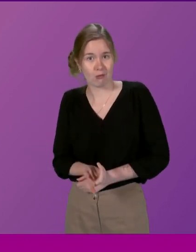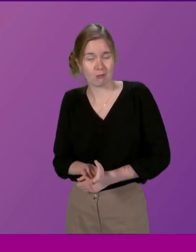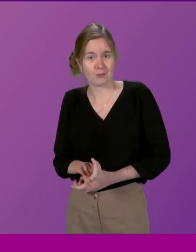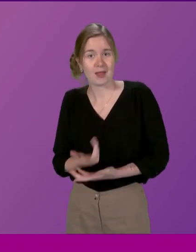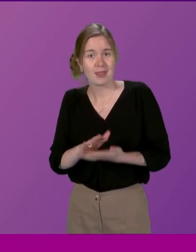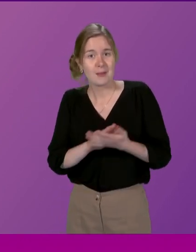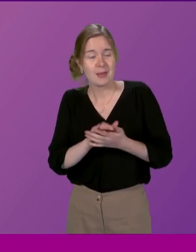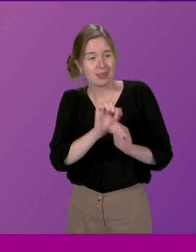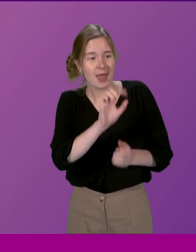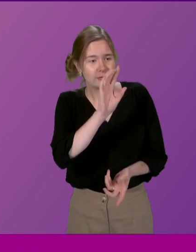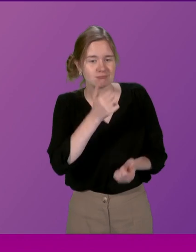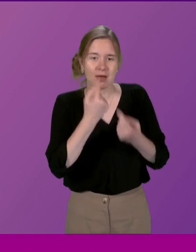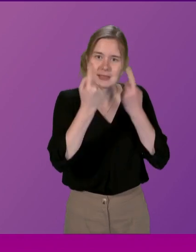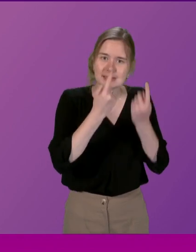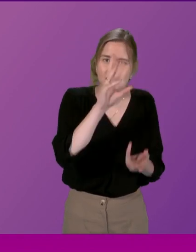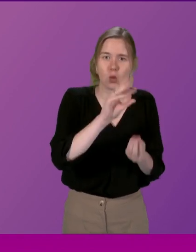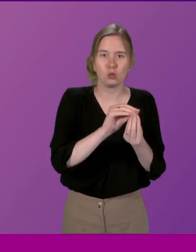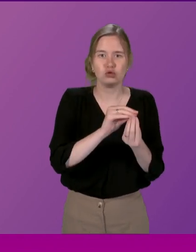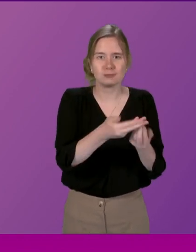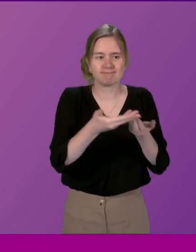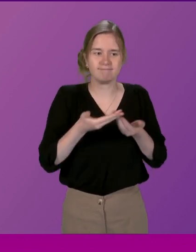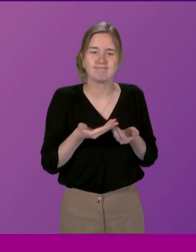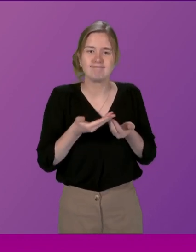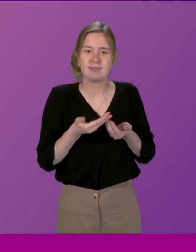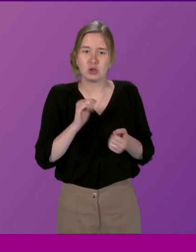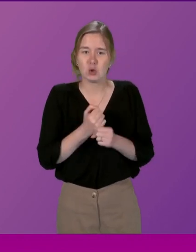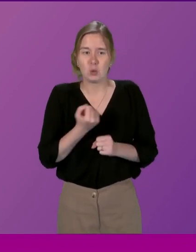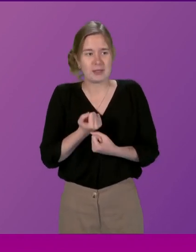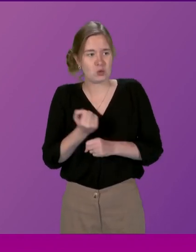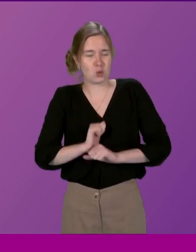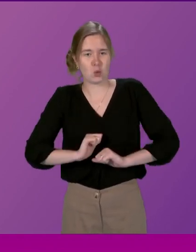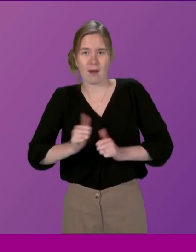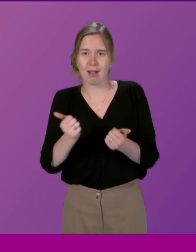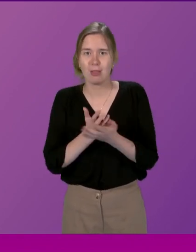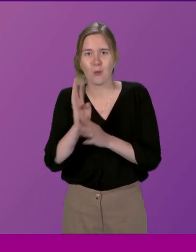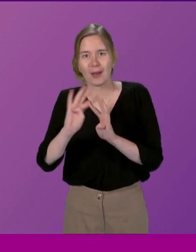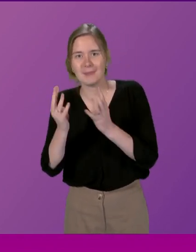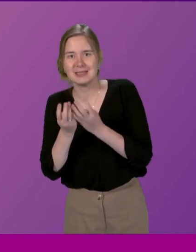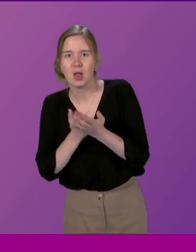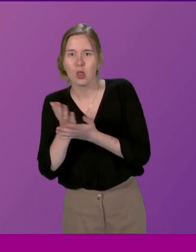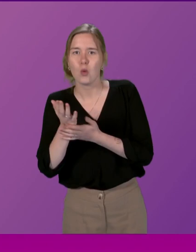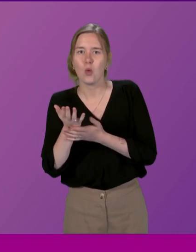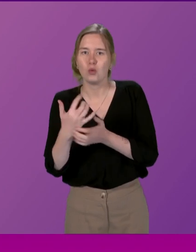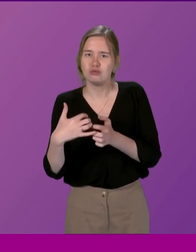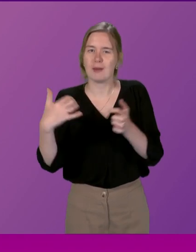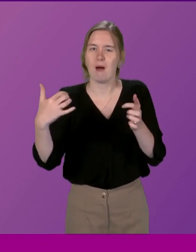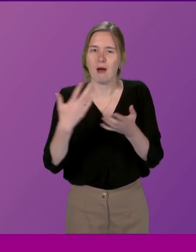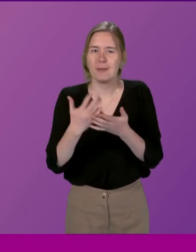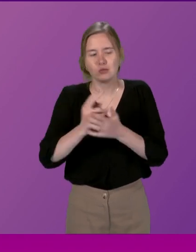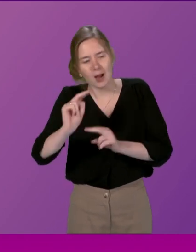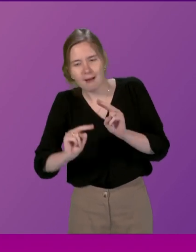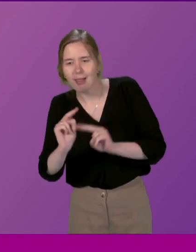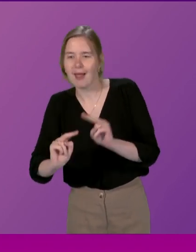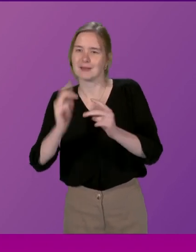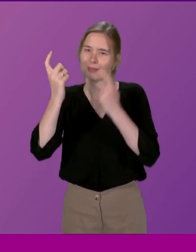taking their conclusions and doing what we do very well here through committees and indeed through this chamber, to analyse and